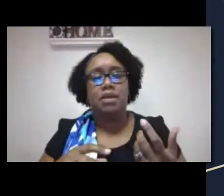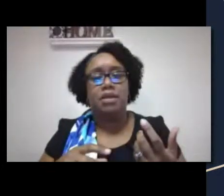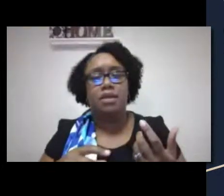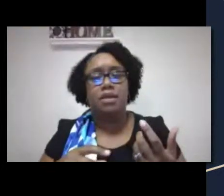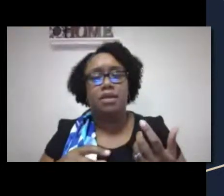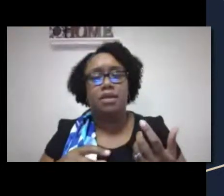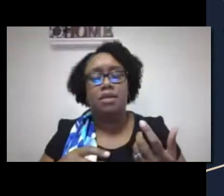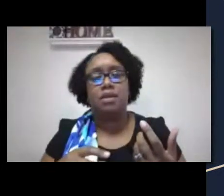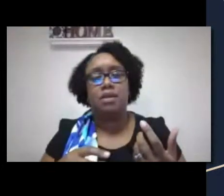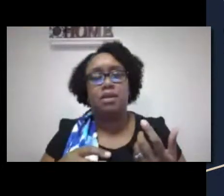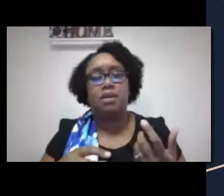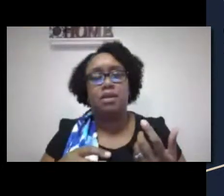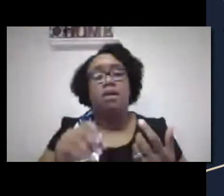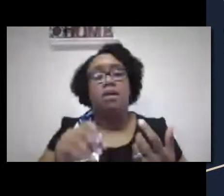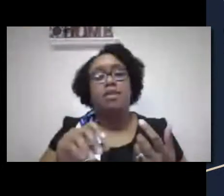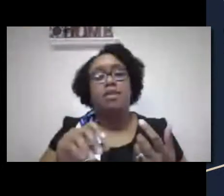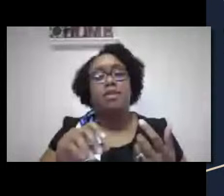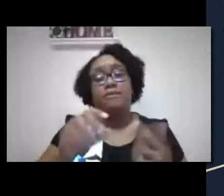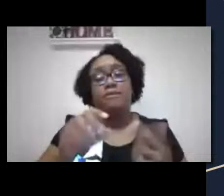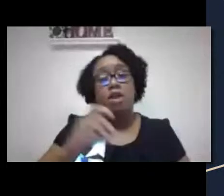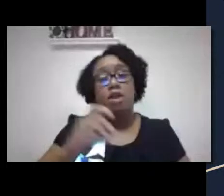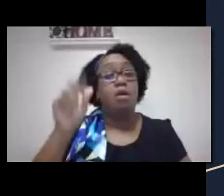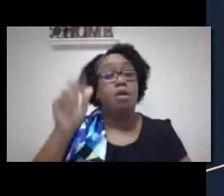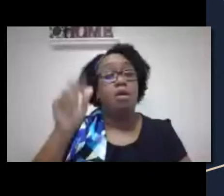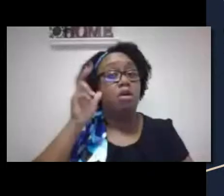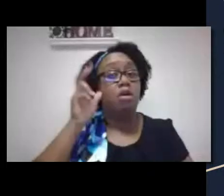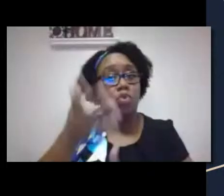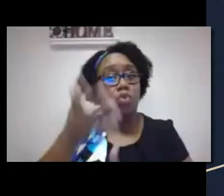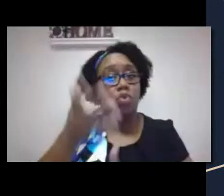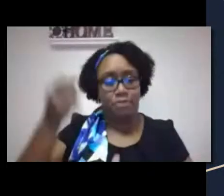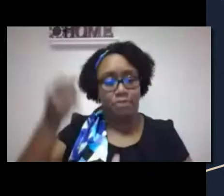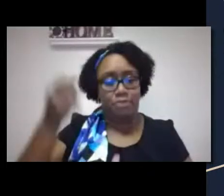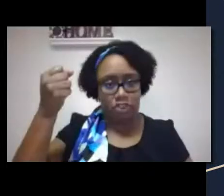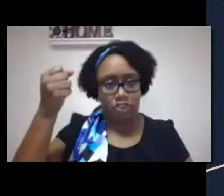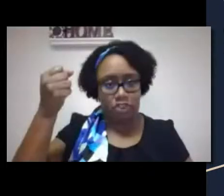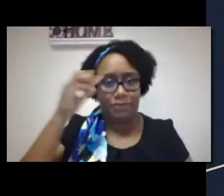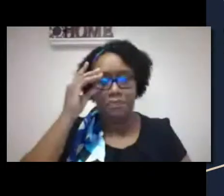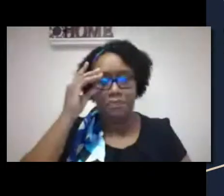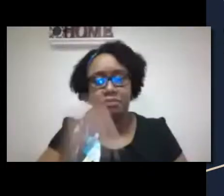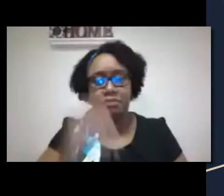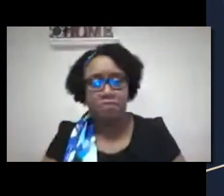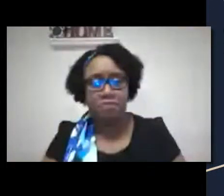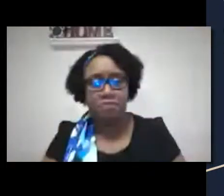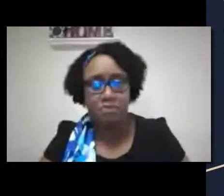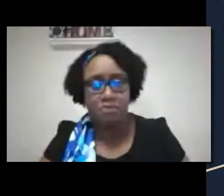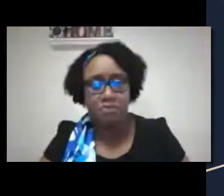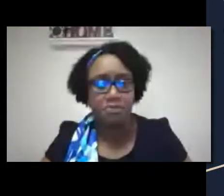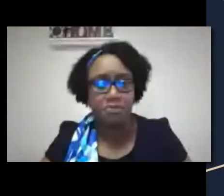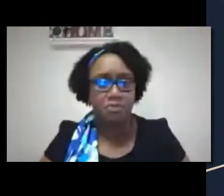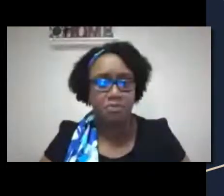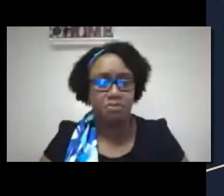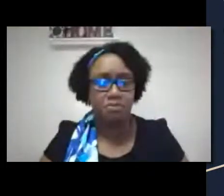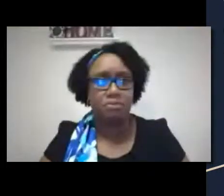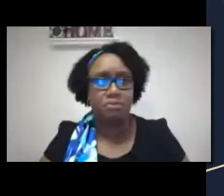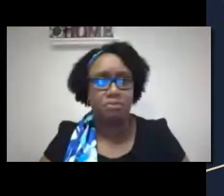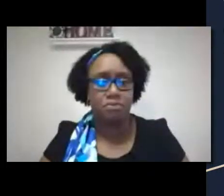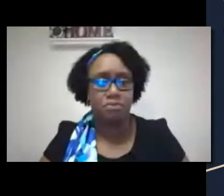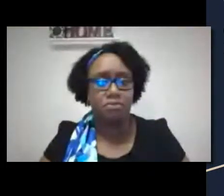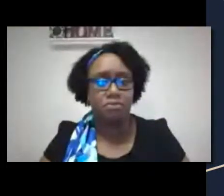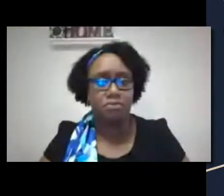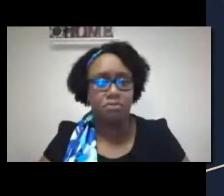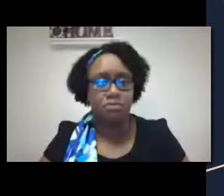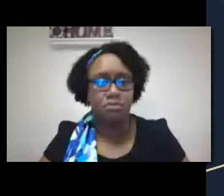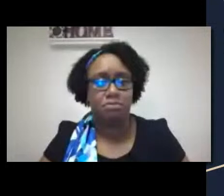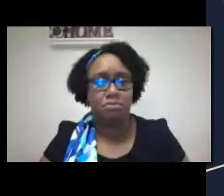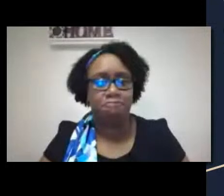said, being due to auditory deprivation.